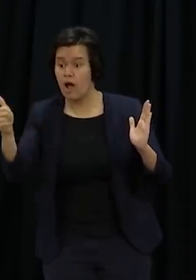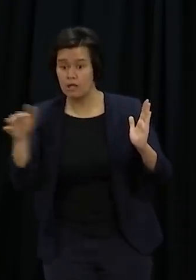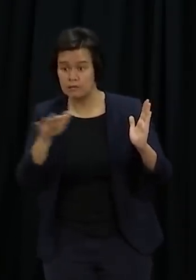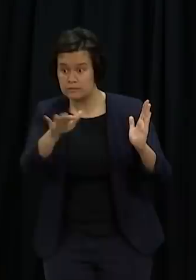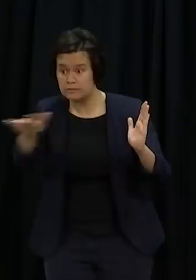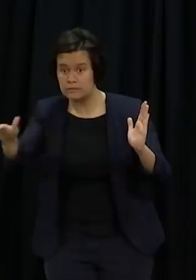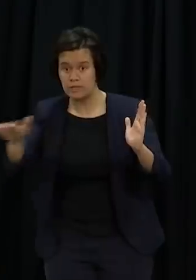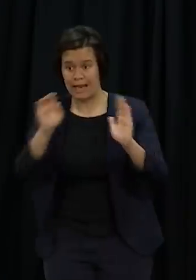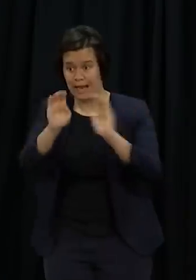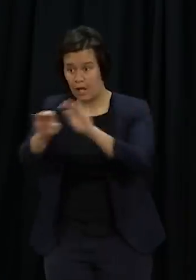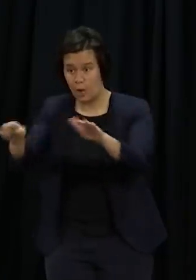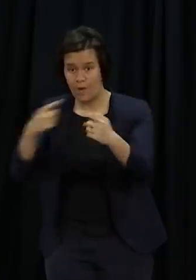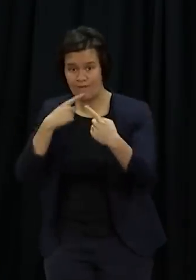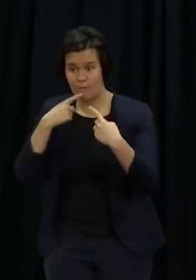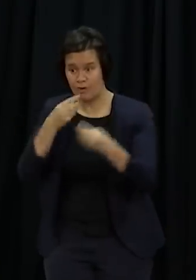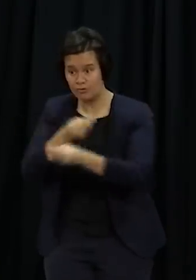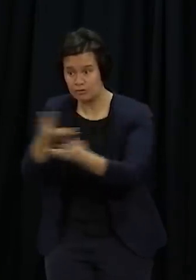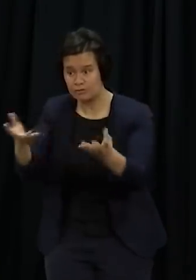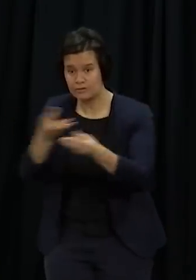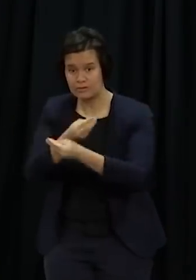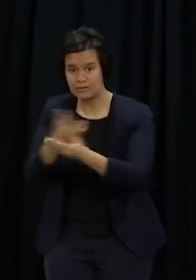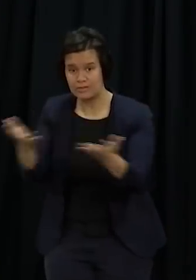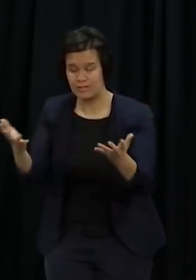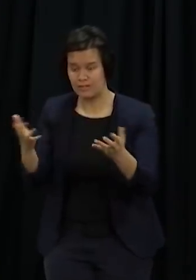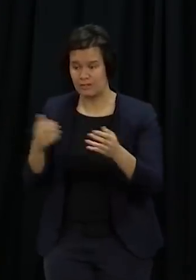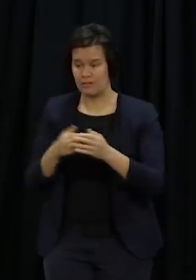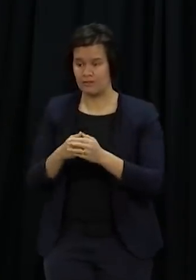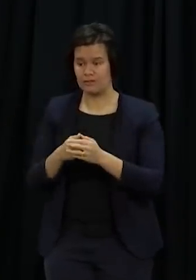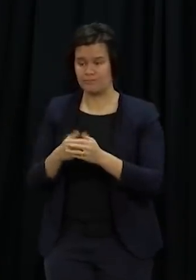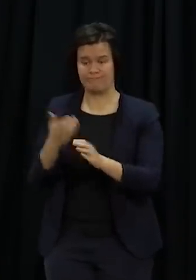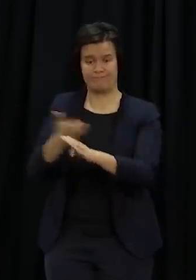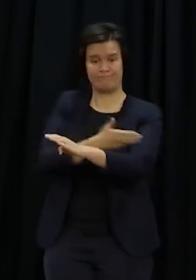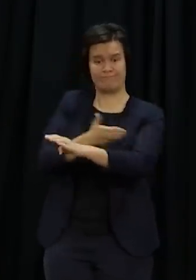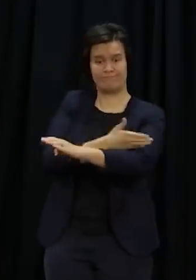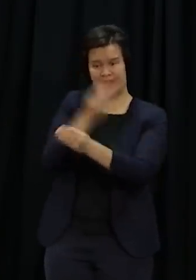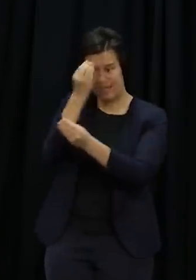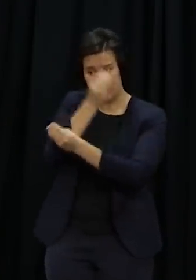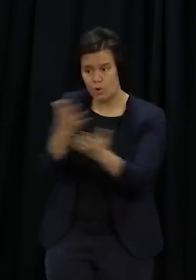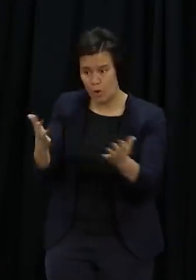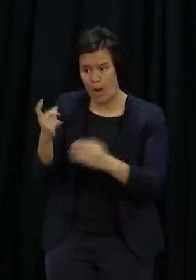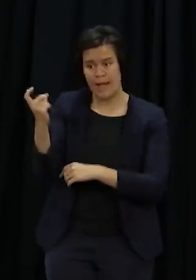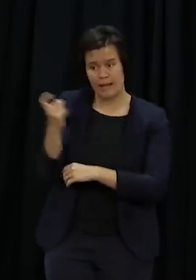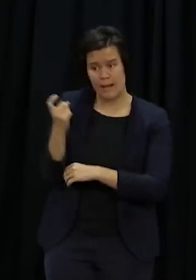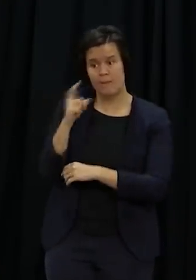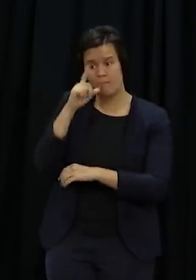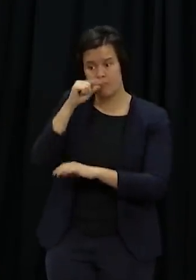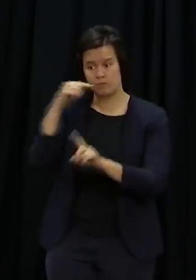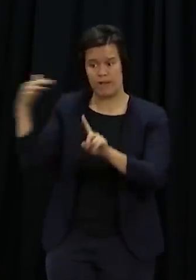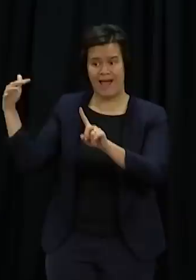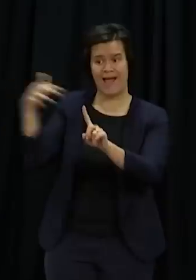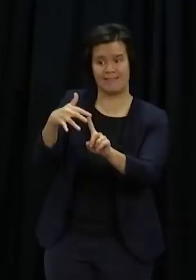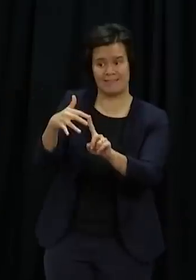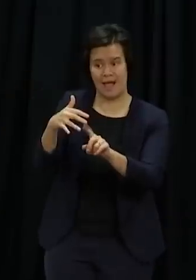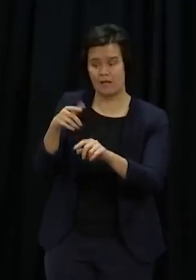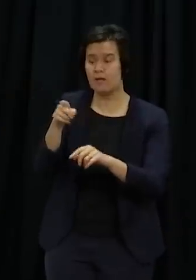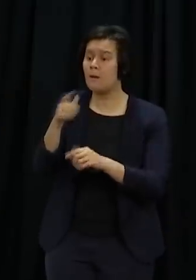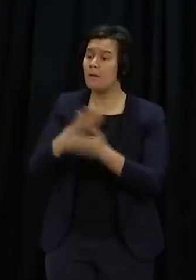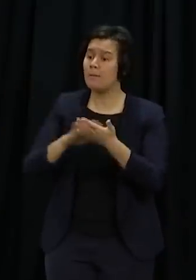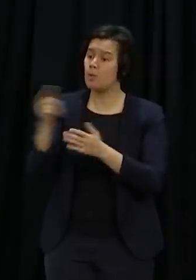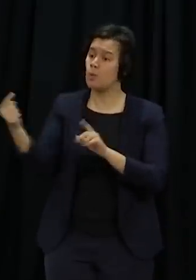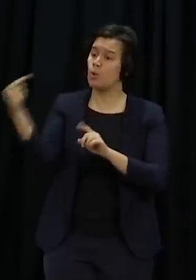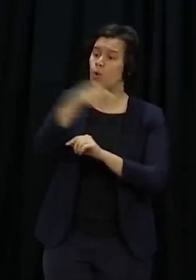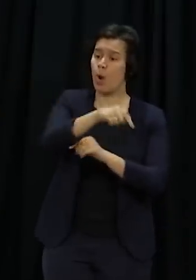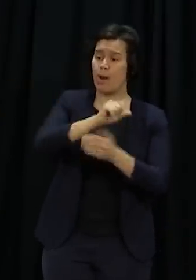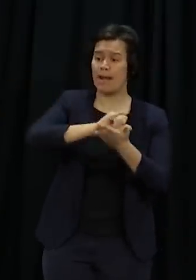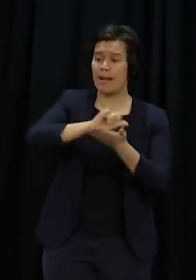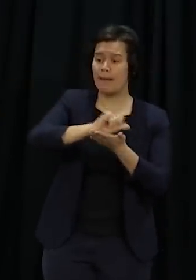ongoing and very high threat of a terrorist attack. And warned not to go to the airport